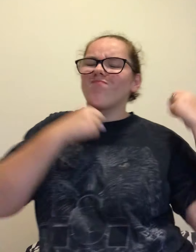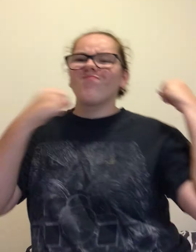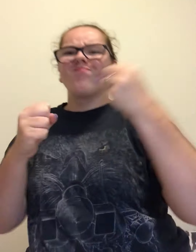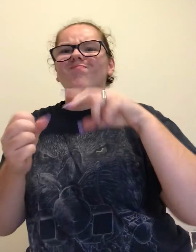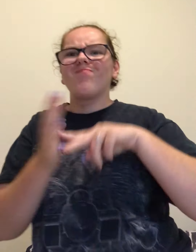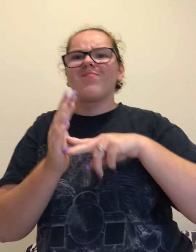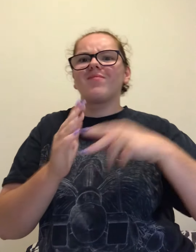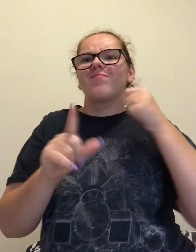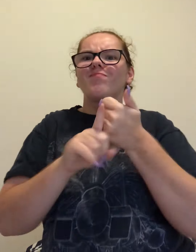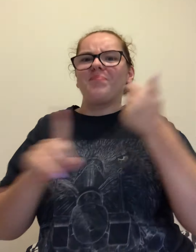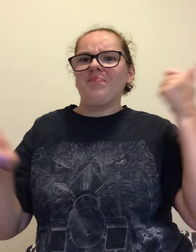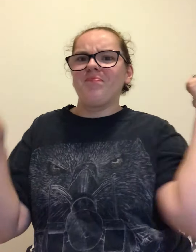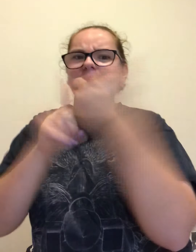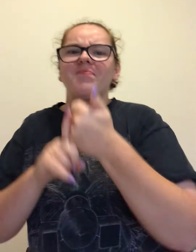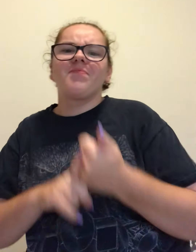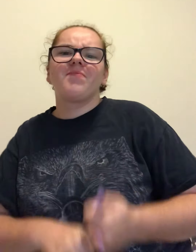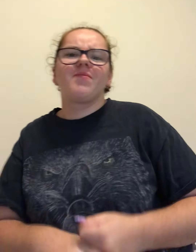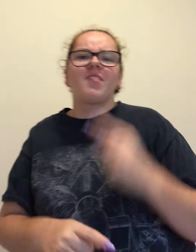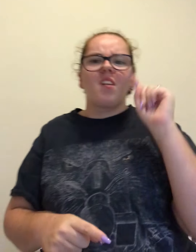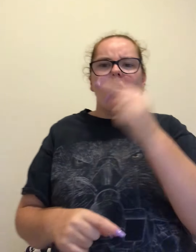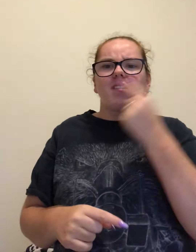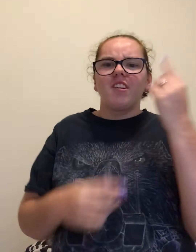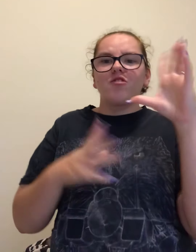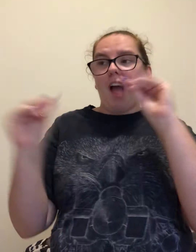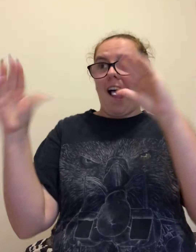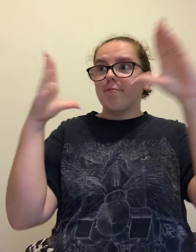matter It's only chatter